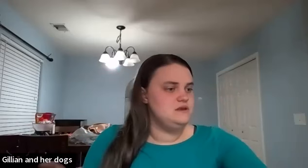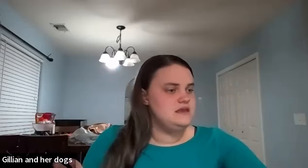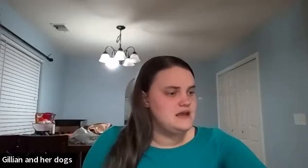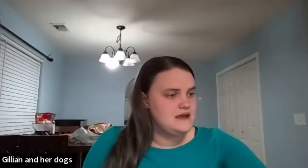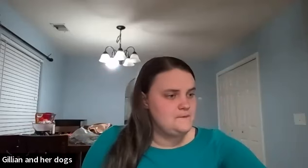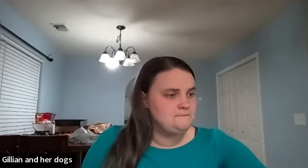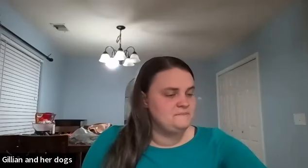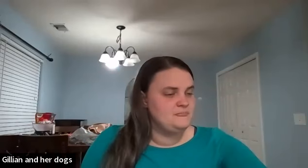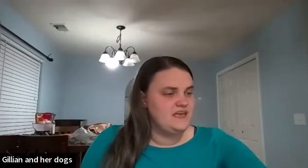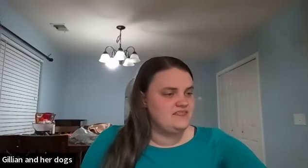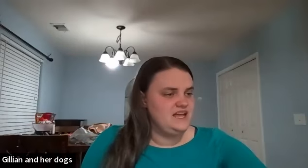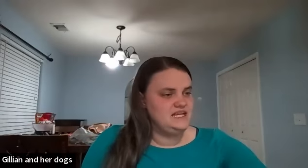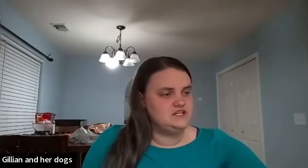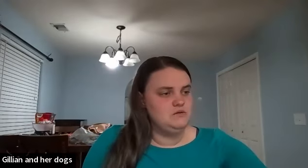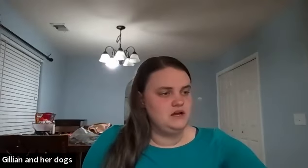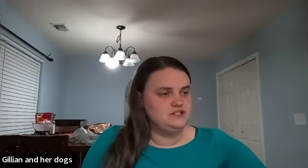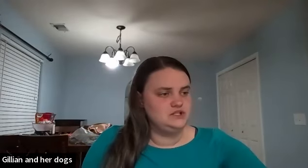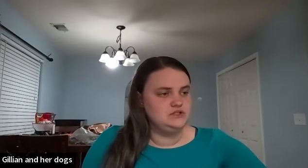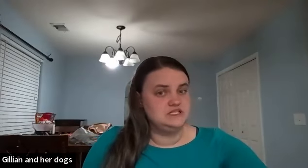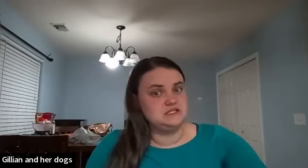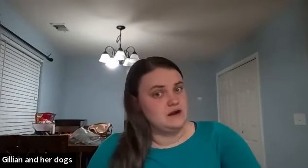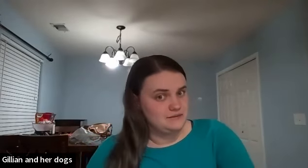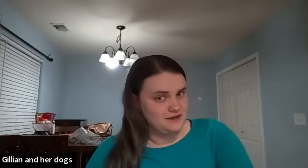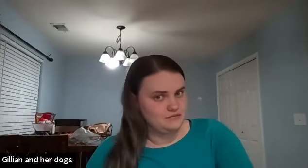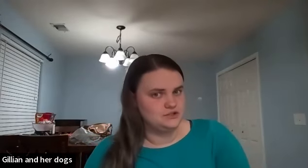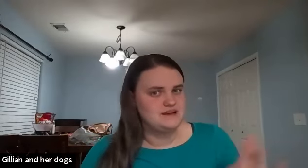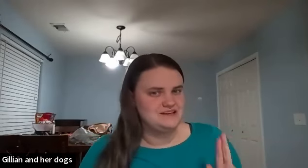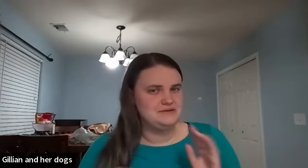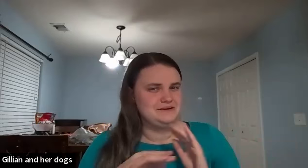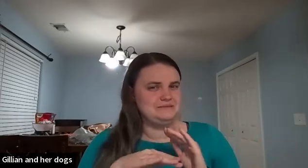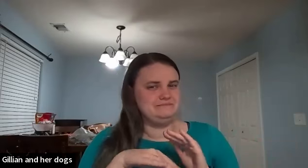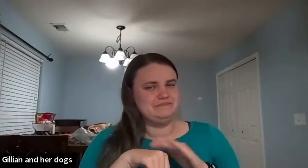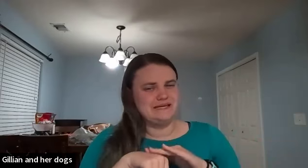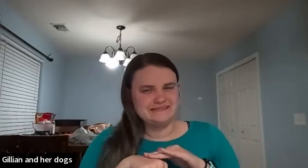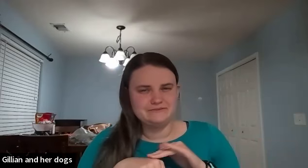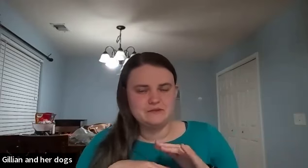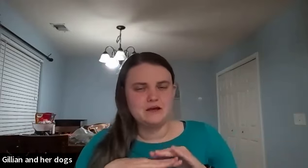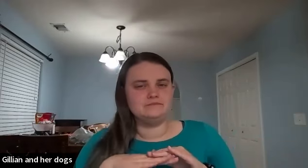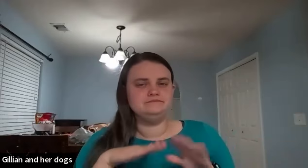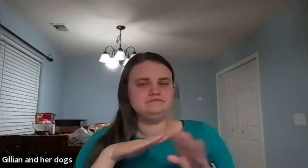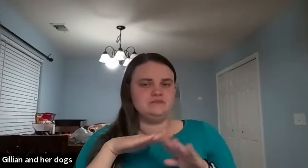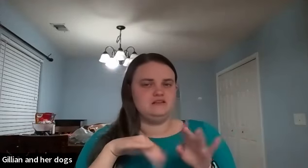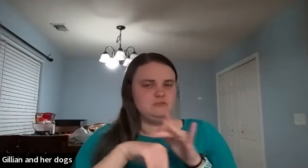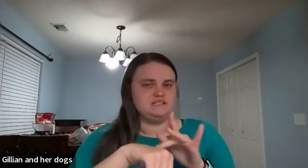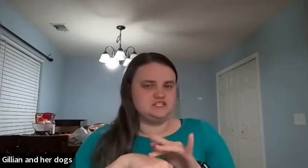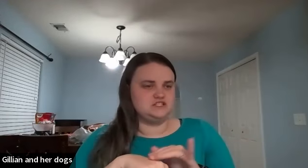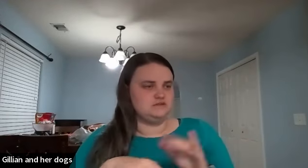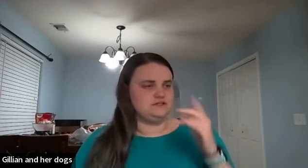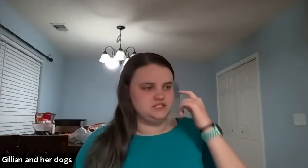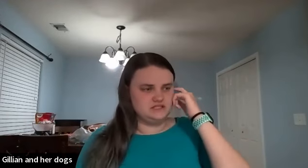now let's go on to describing we'll just kind of do a little basic um a little bit touch the surface just